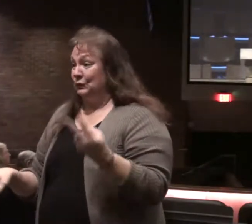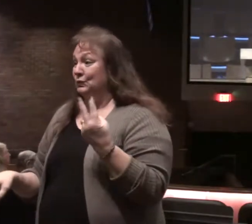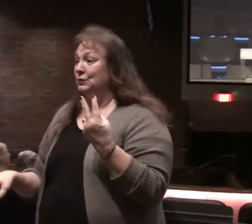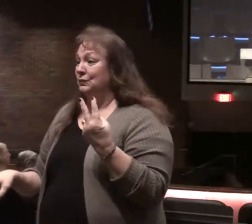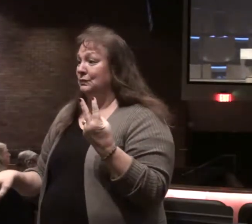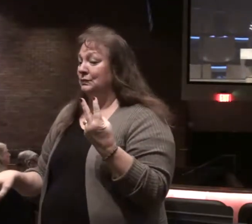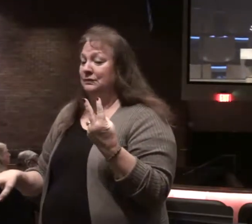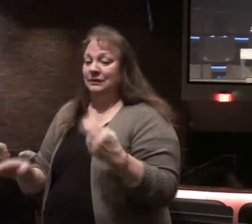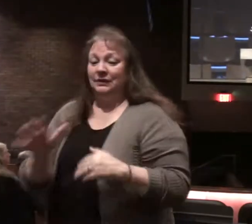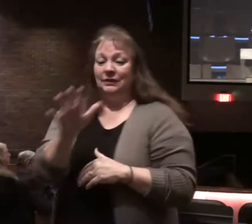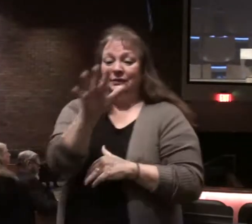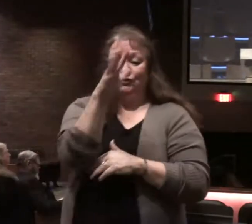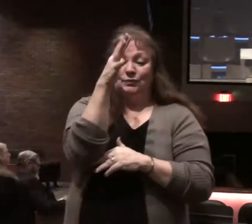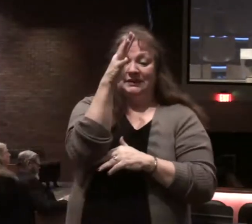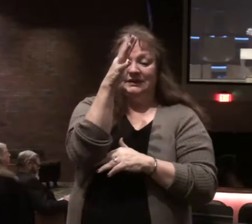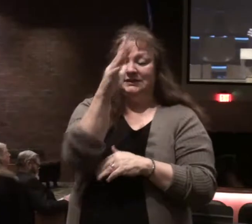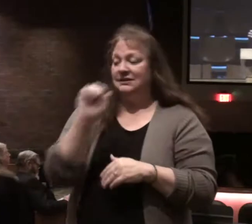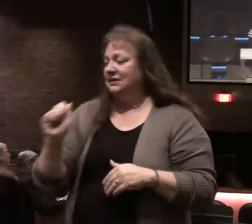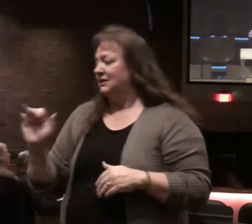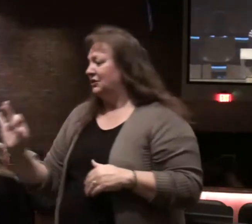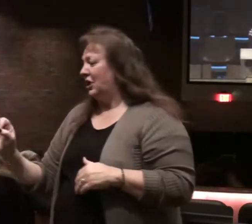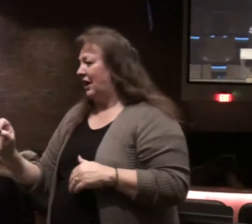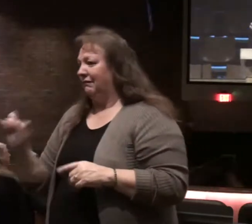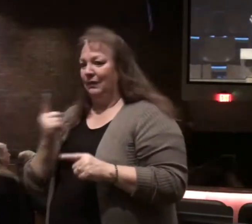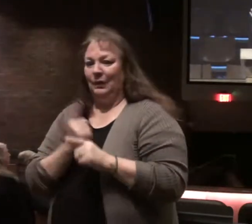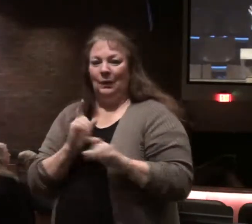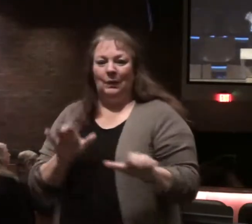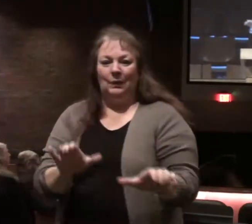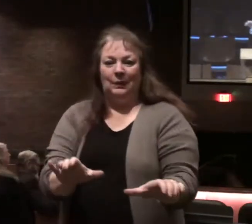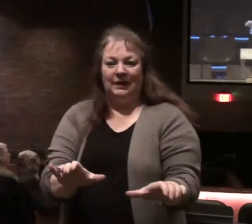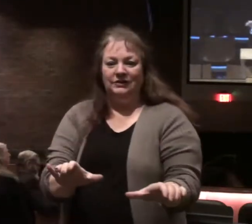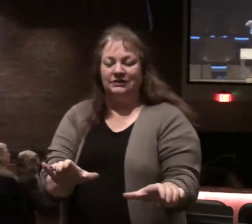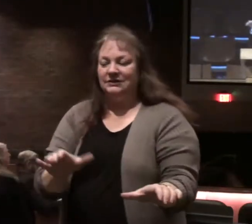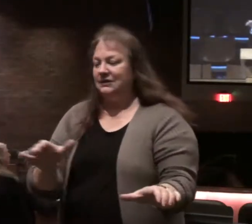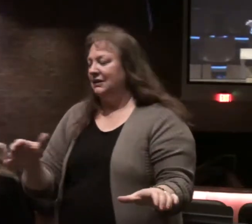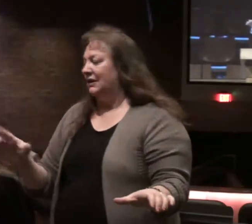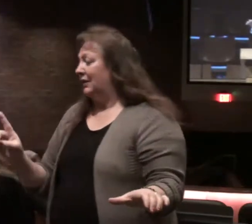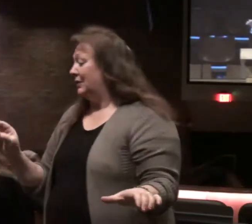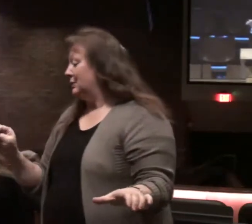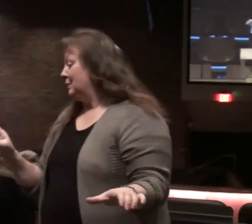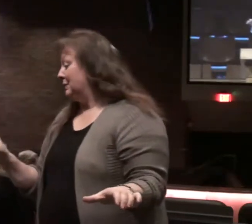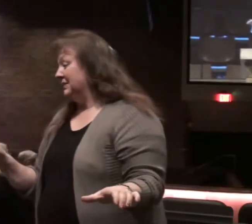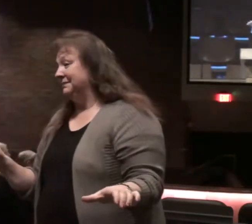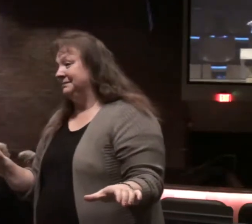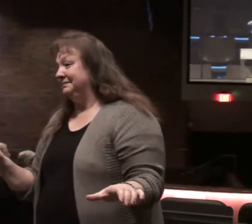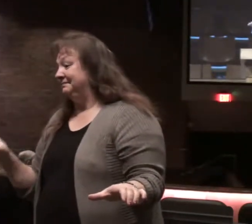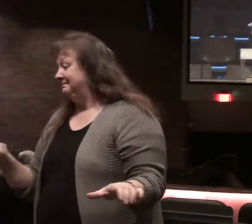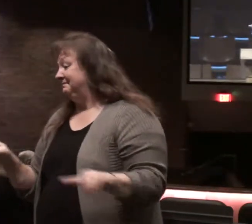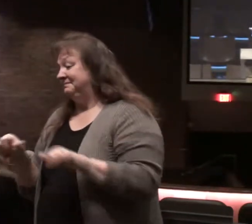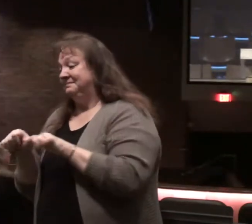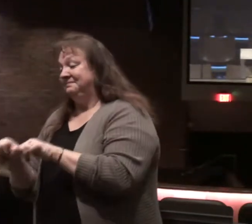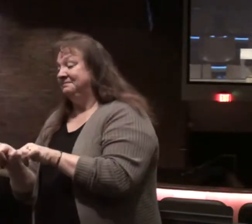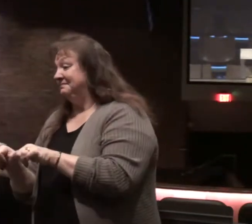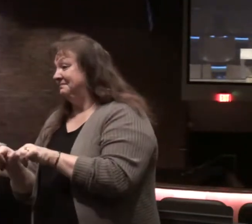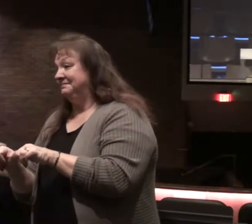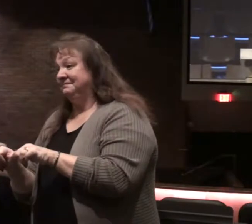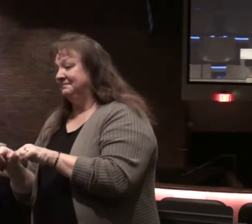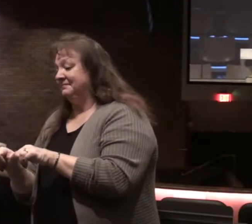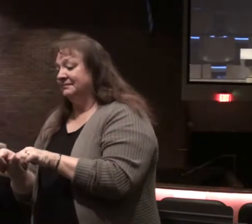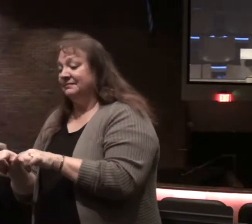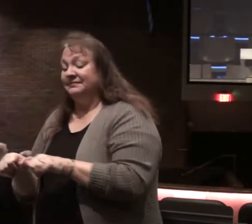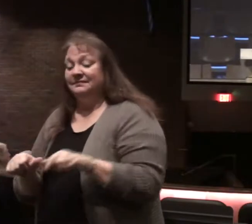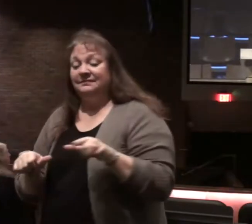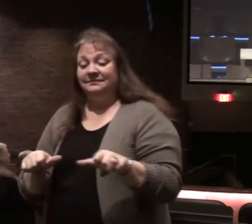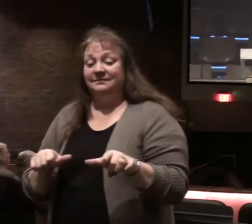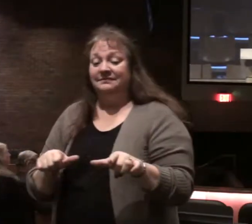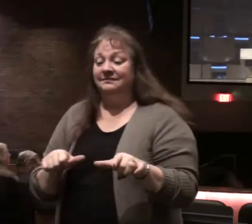the trees and the chaff the righteous and the wicked the doomed will not remain through the judgment and the